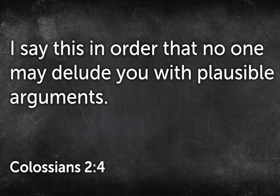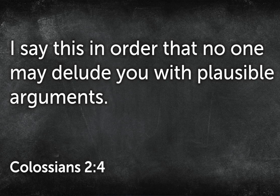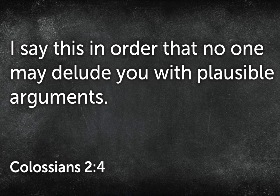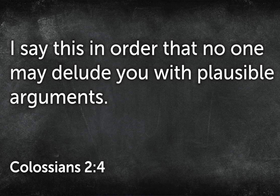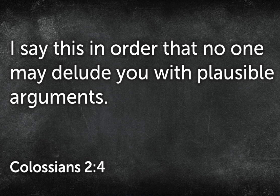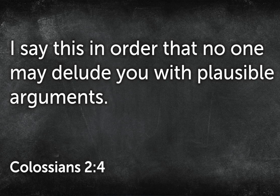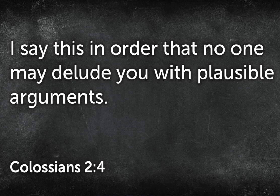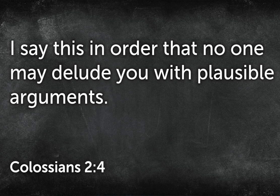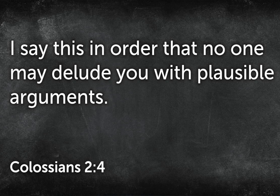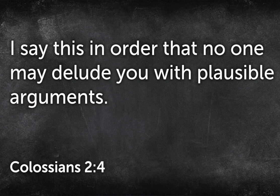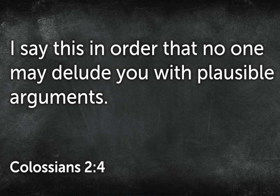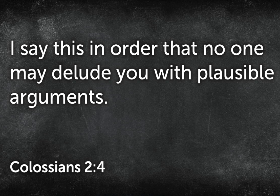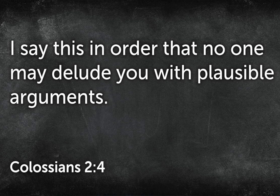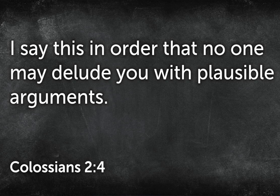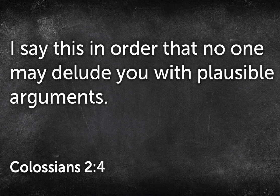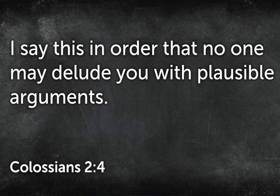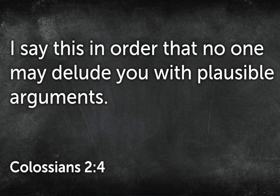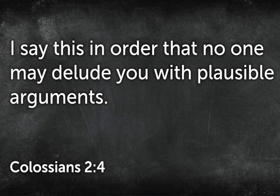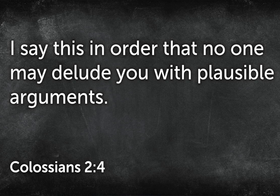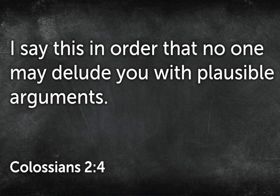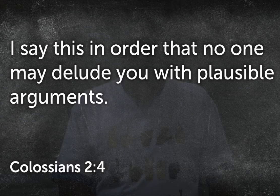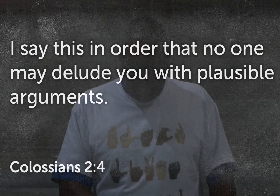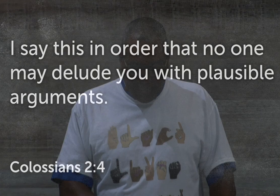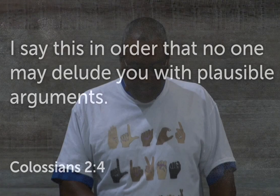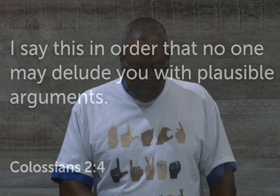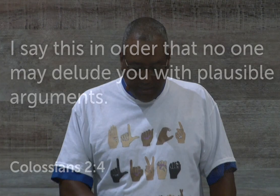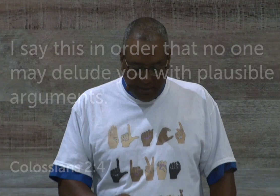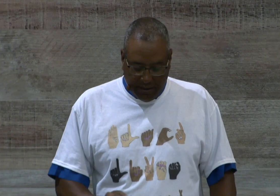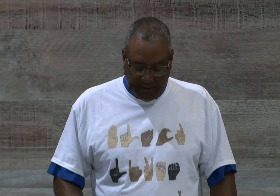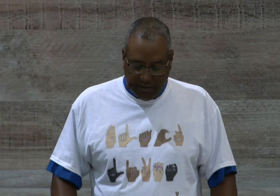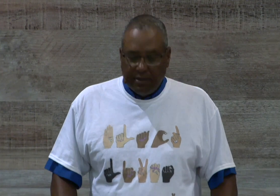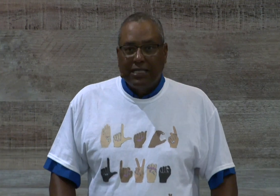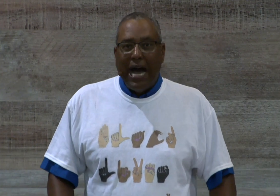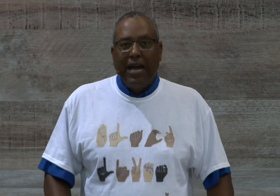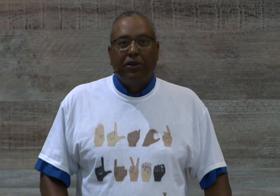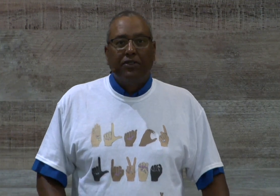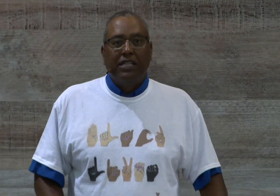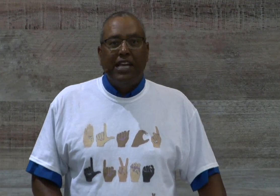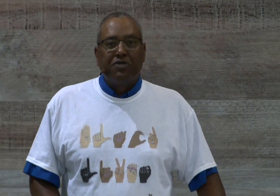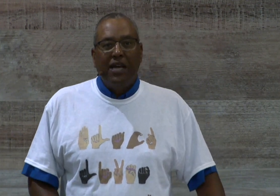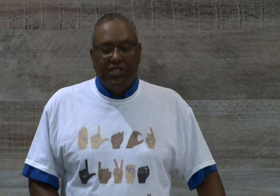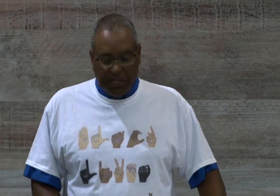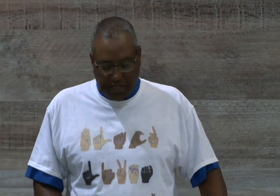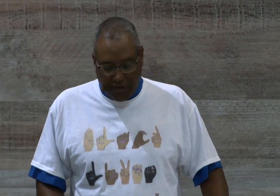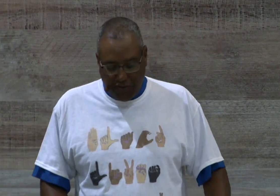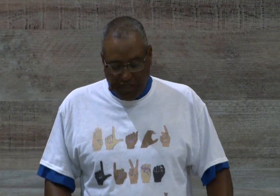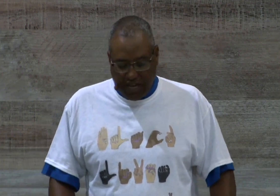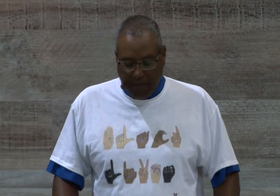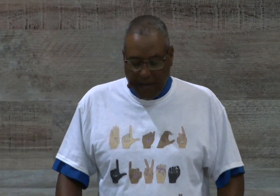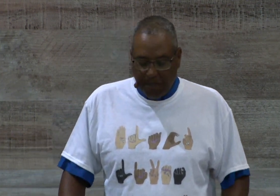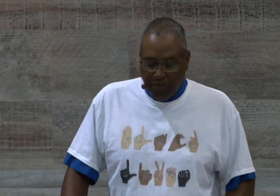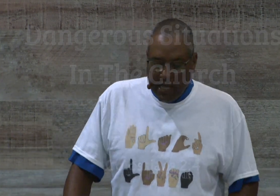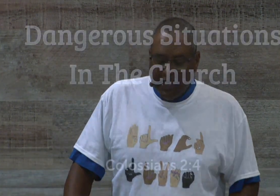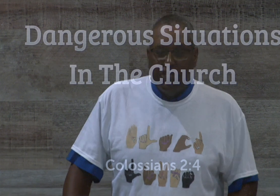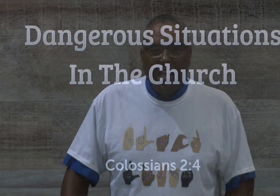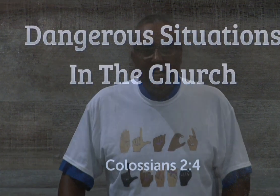arguments. And for a title of today's message, I'd like for you to think about dangerous